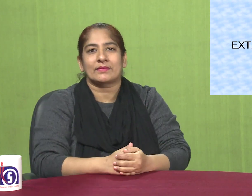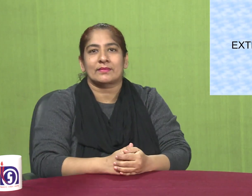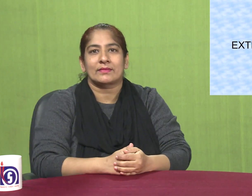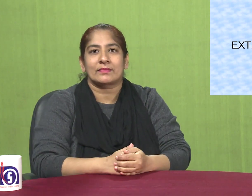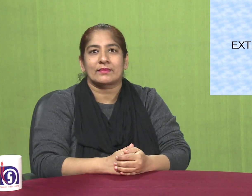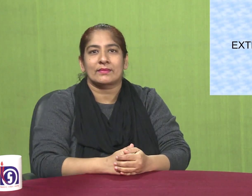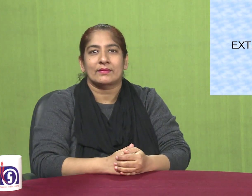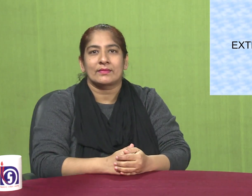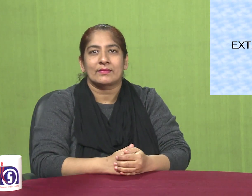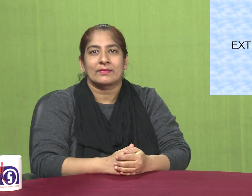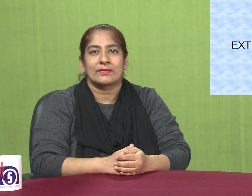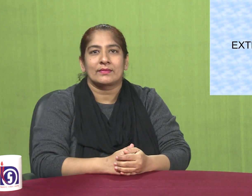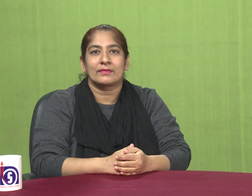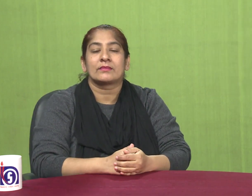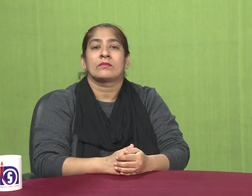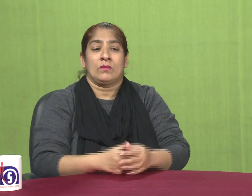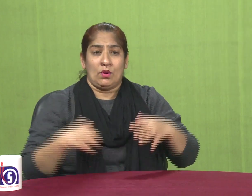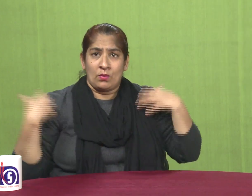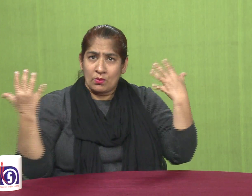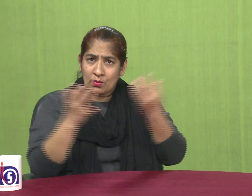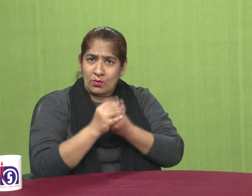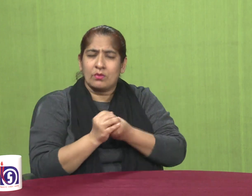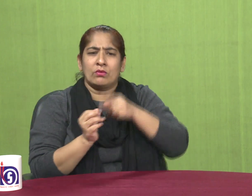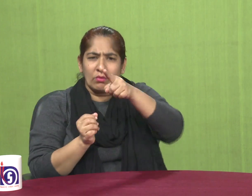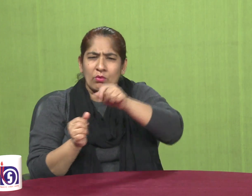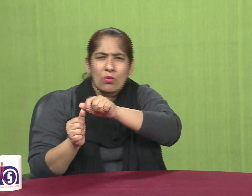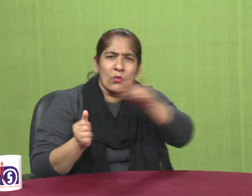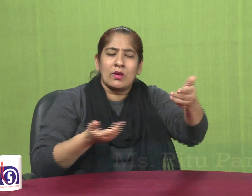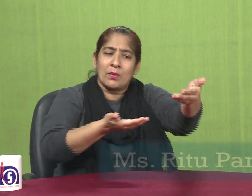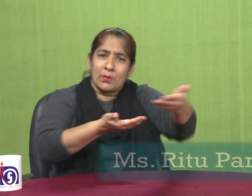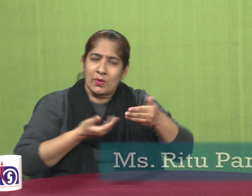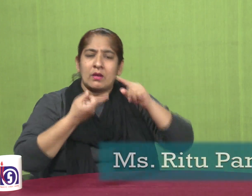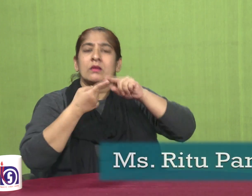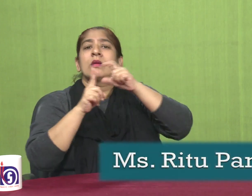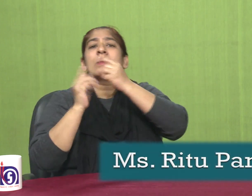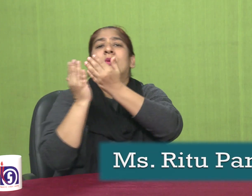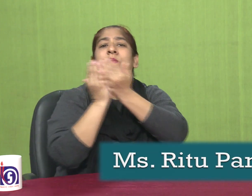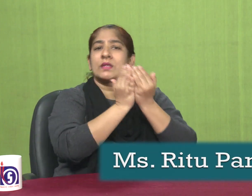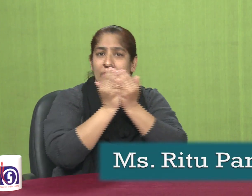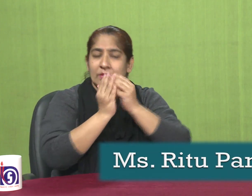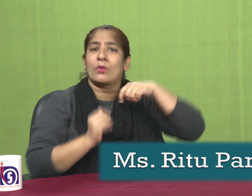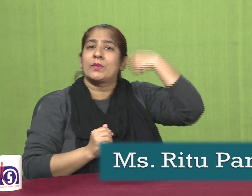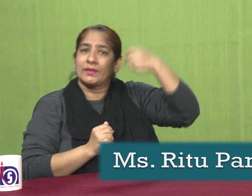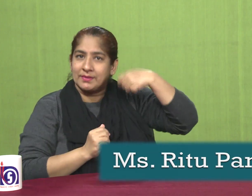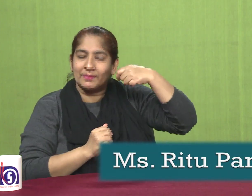we welcome you all in this educational video